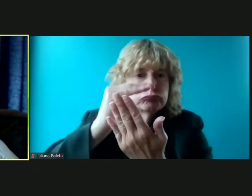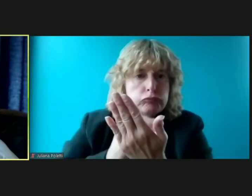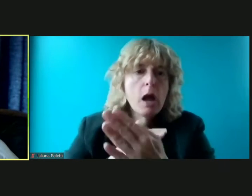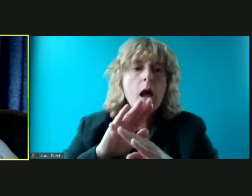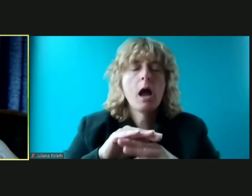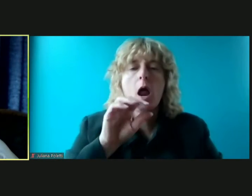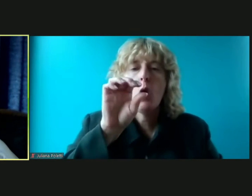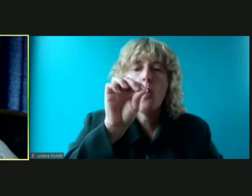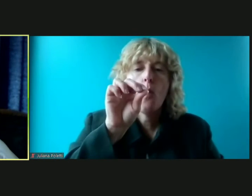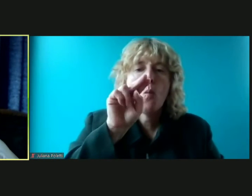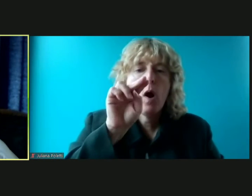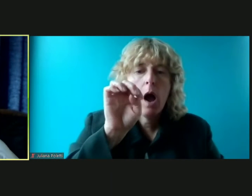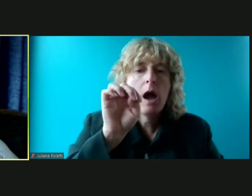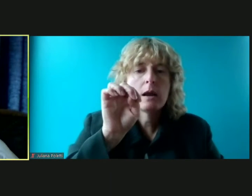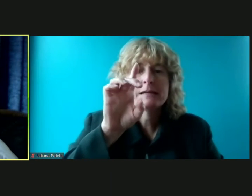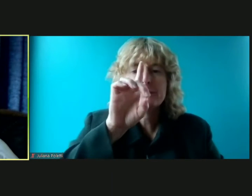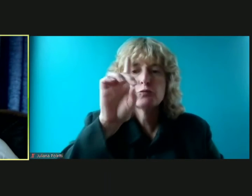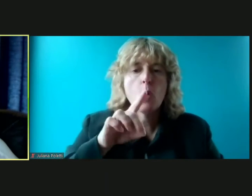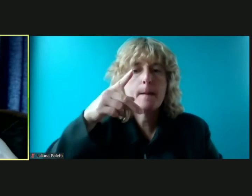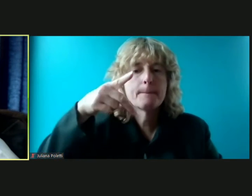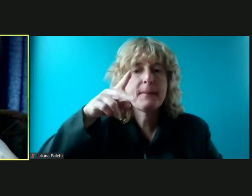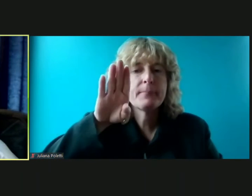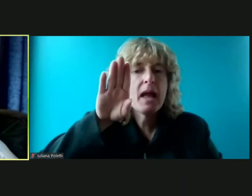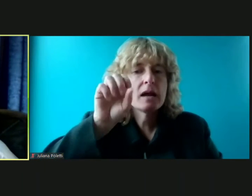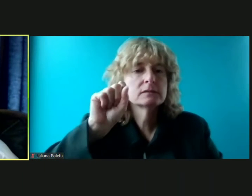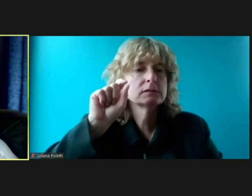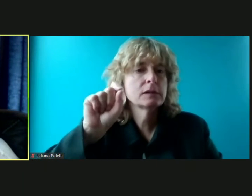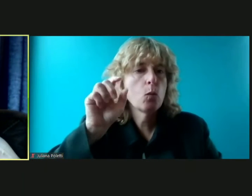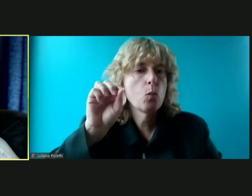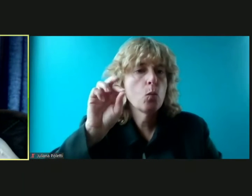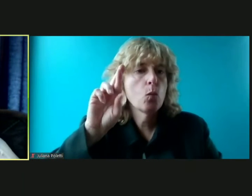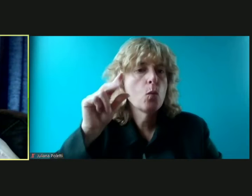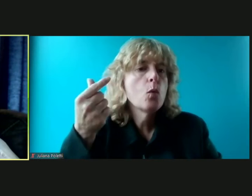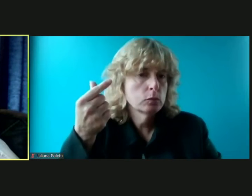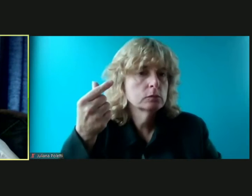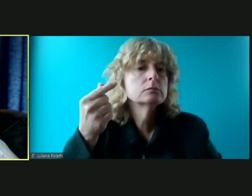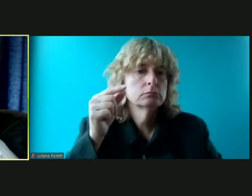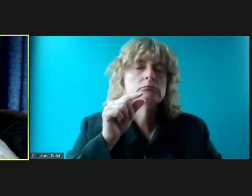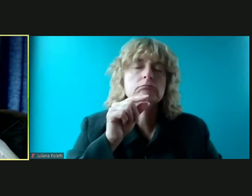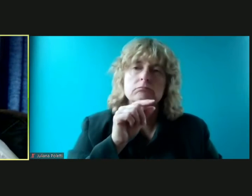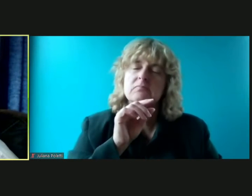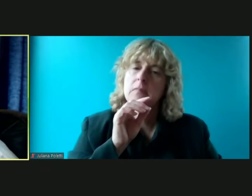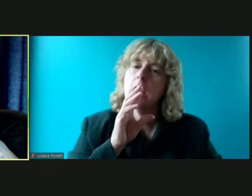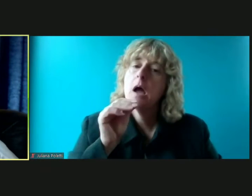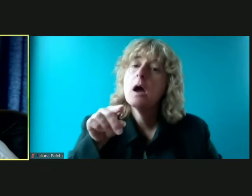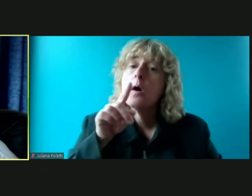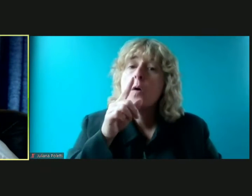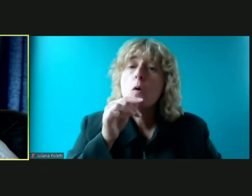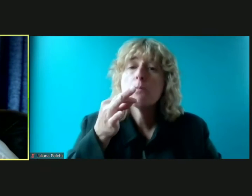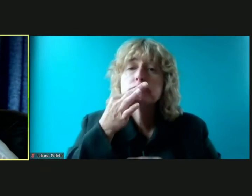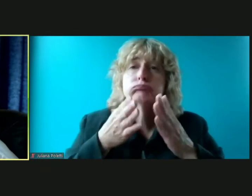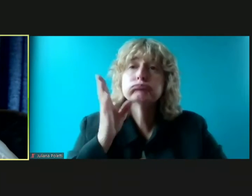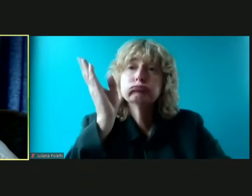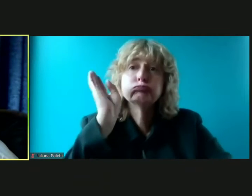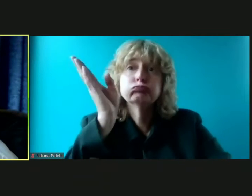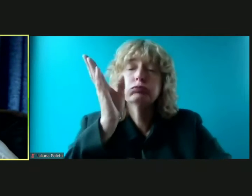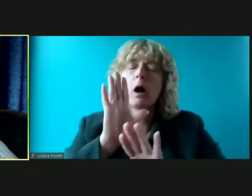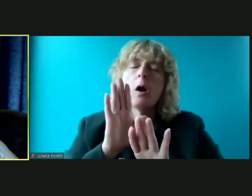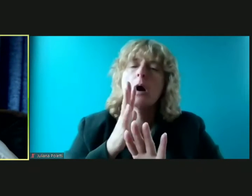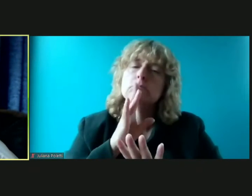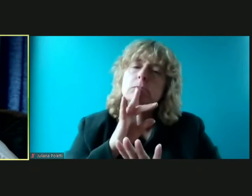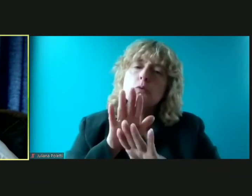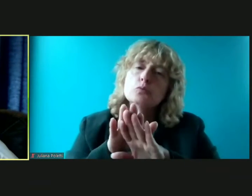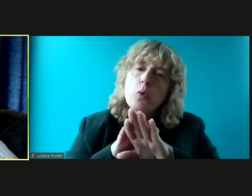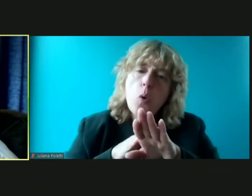for our experts please remember to speak slowly for our translators they want to make sure that they're